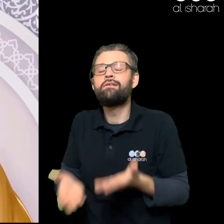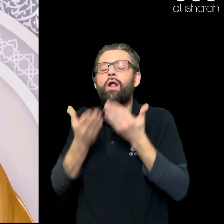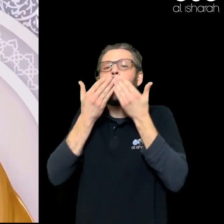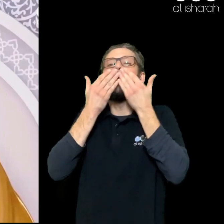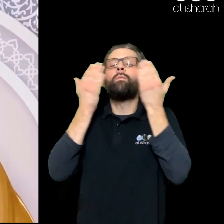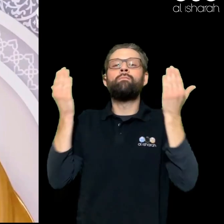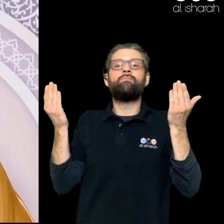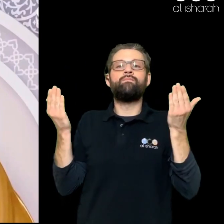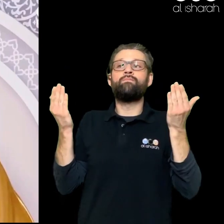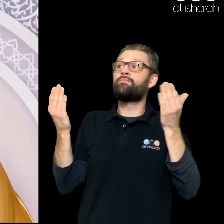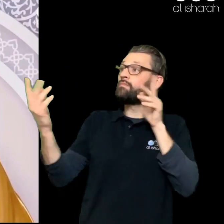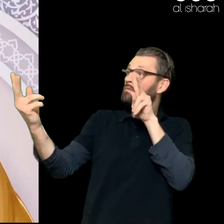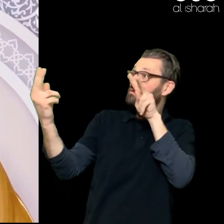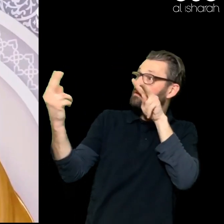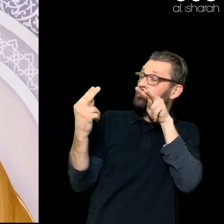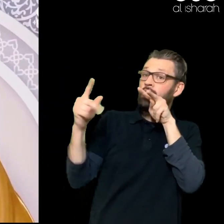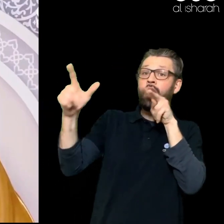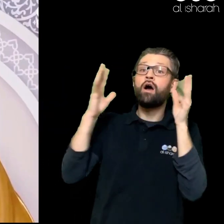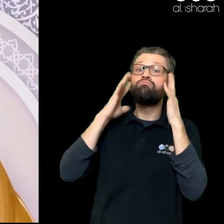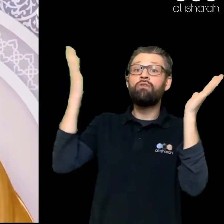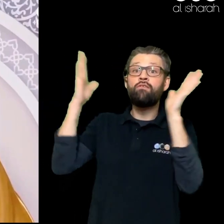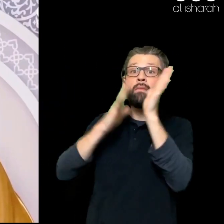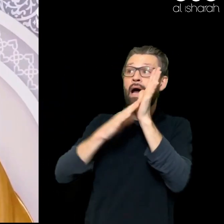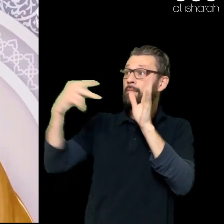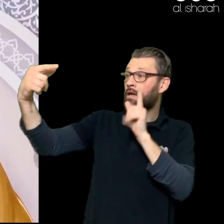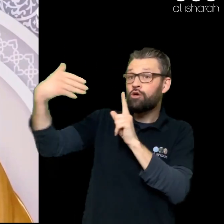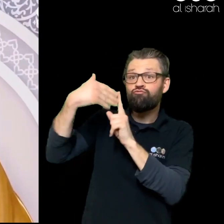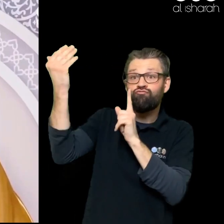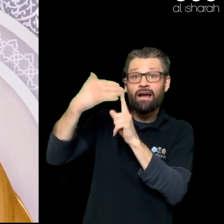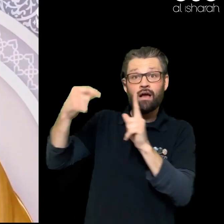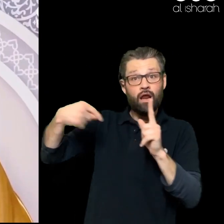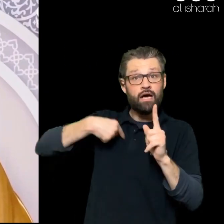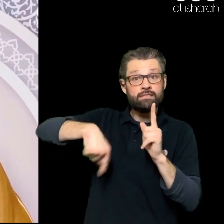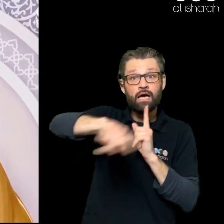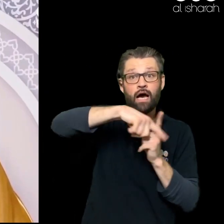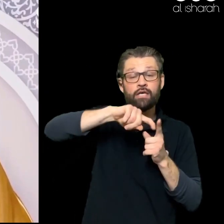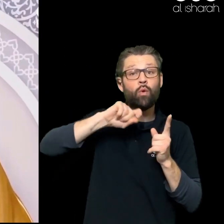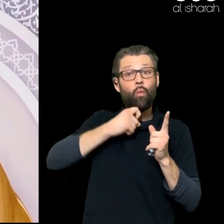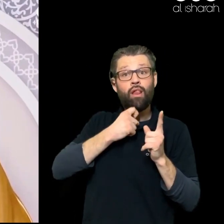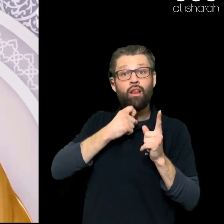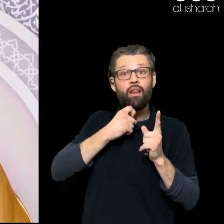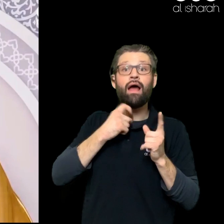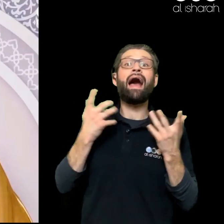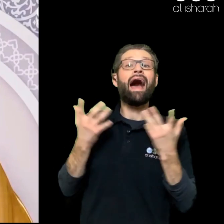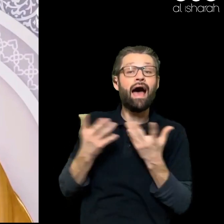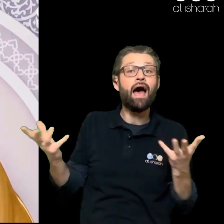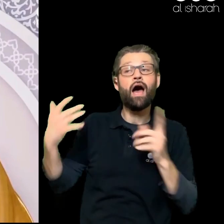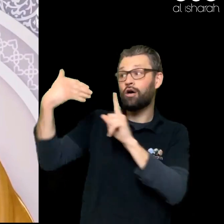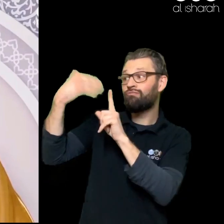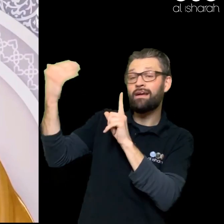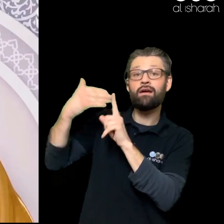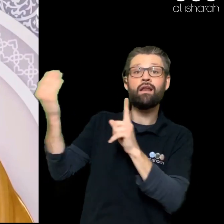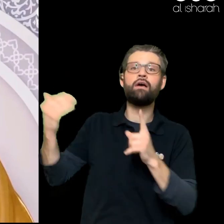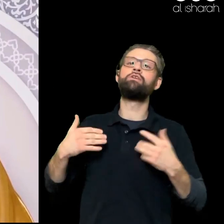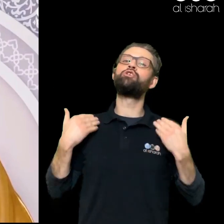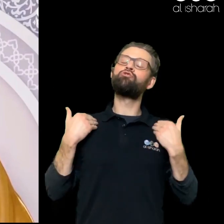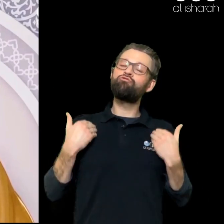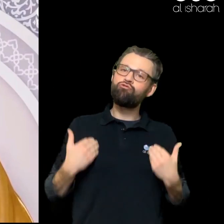Make An Effort To Dress In A Way That You Will Be Recognized As A Muslim Make An Effort To